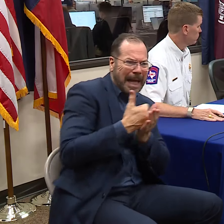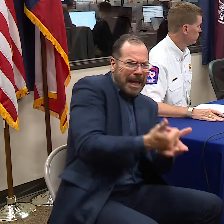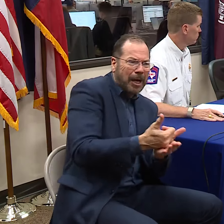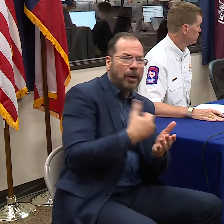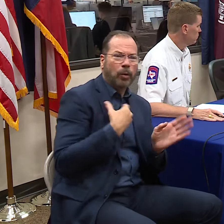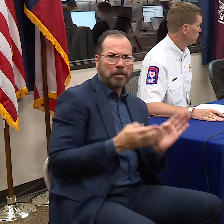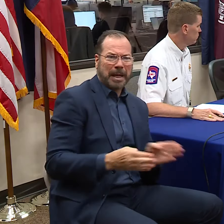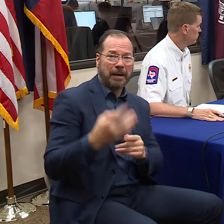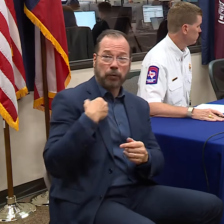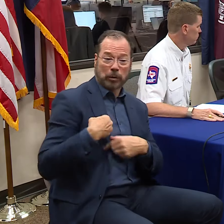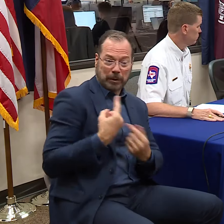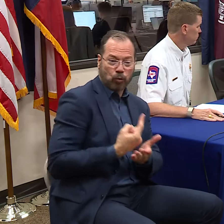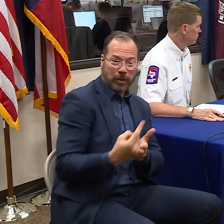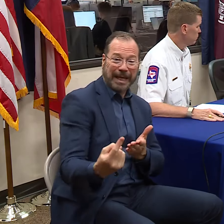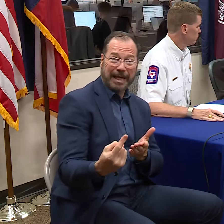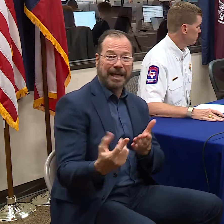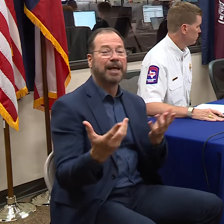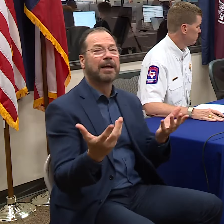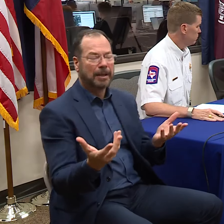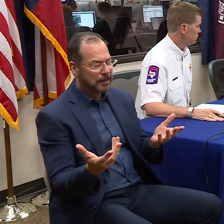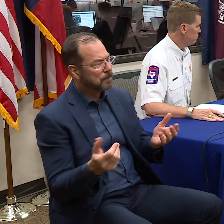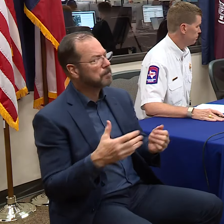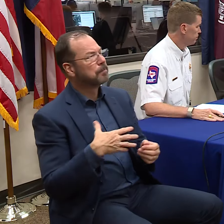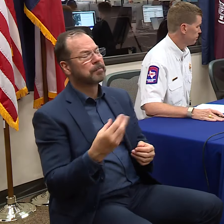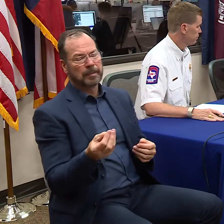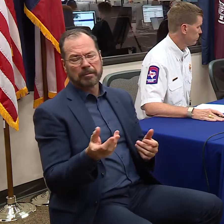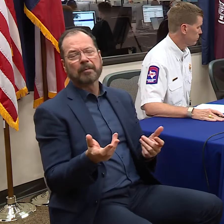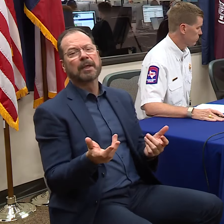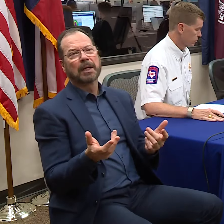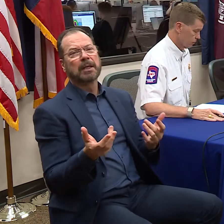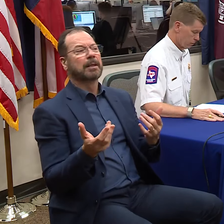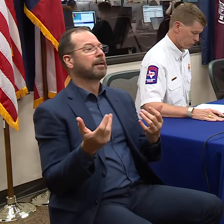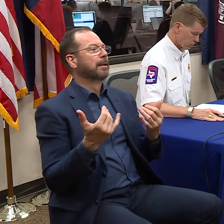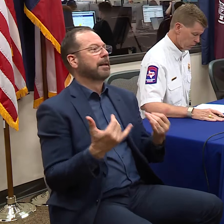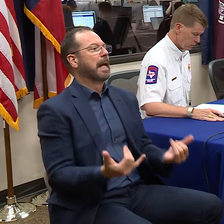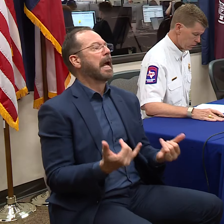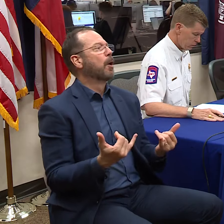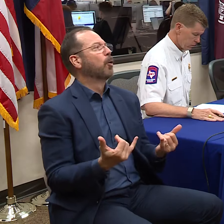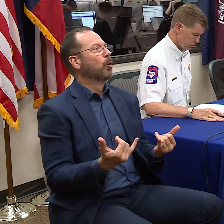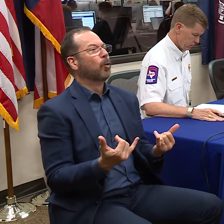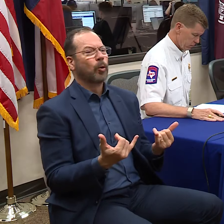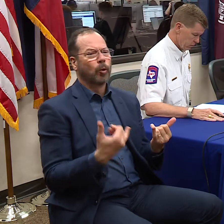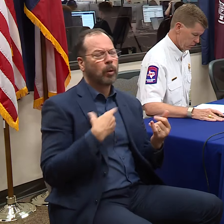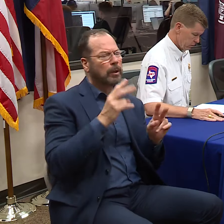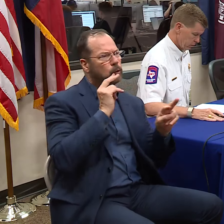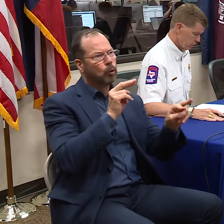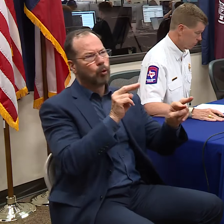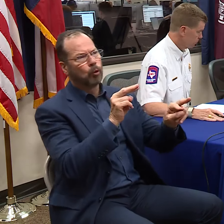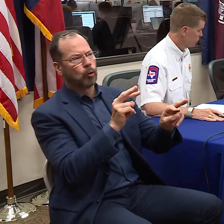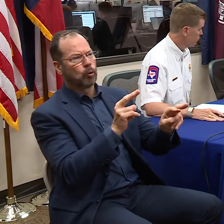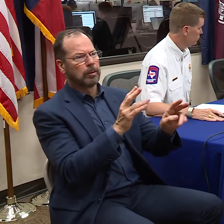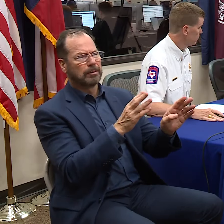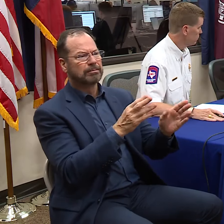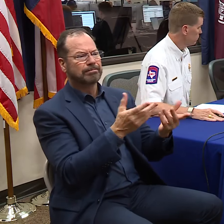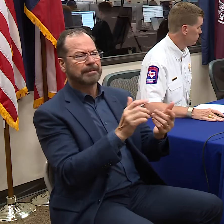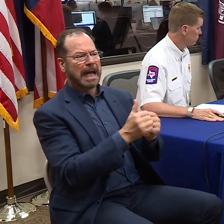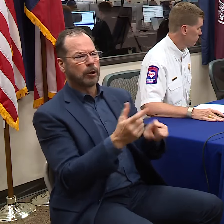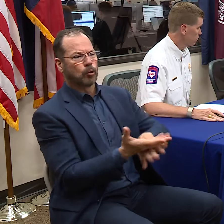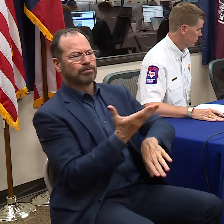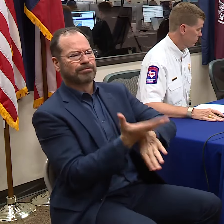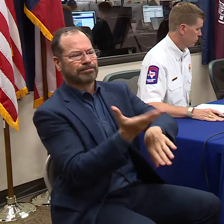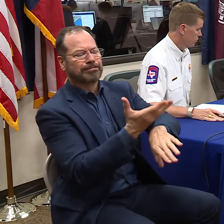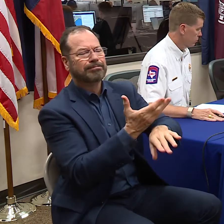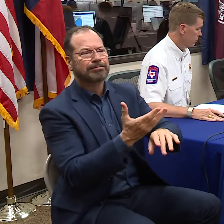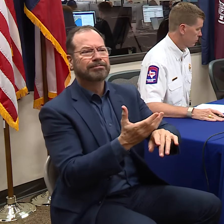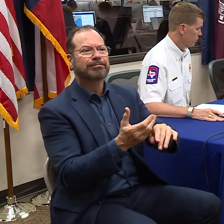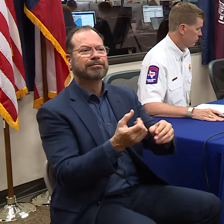preparing for the last week. And we are going to now looking at being ready to go into our recovery mode next,